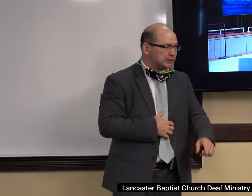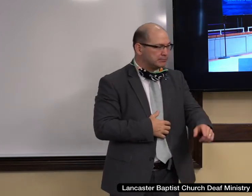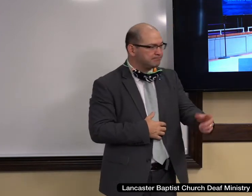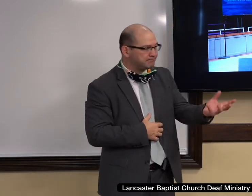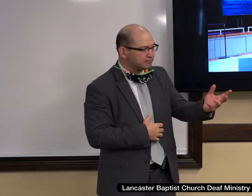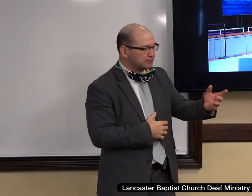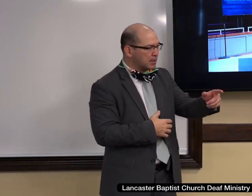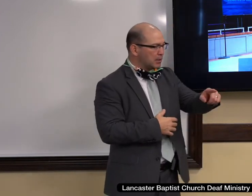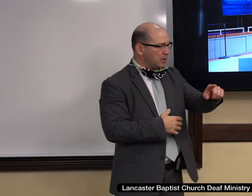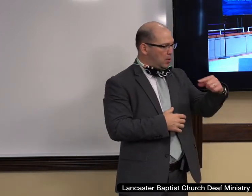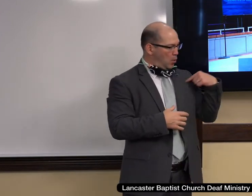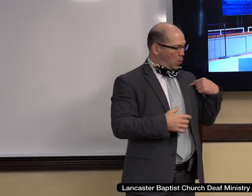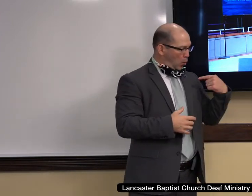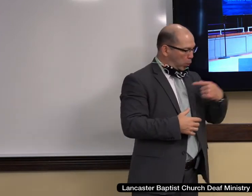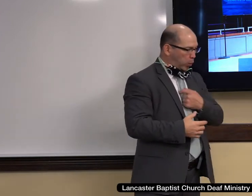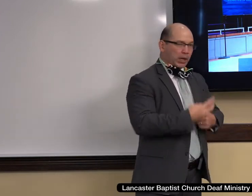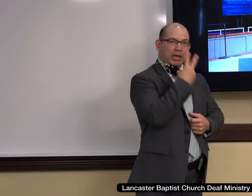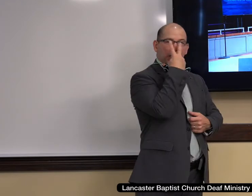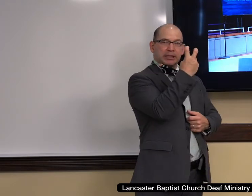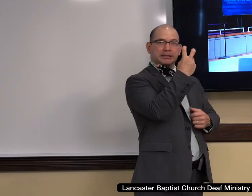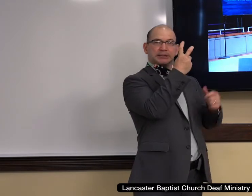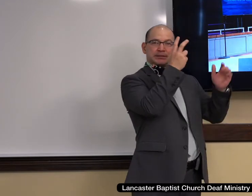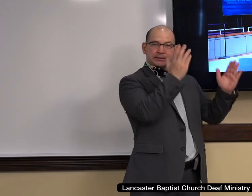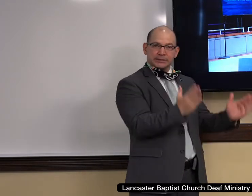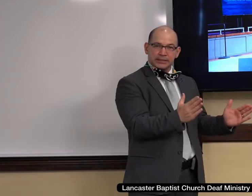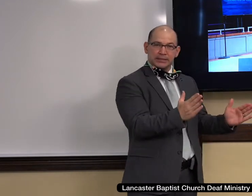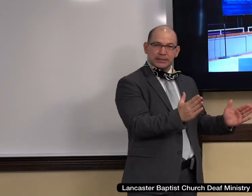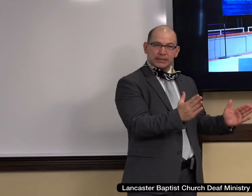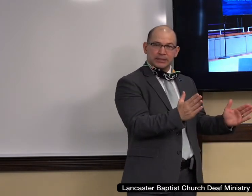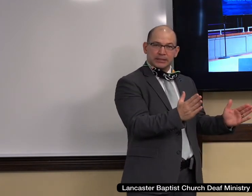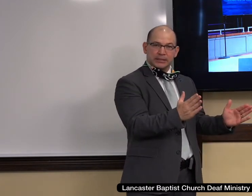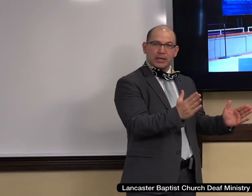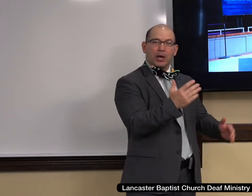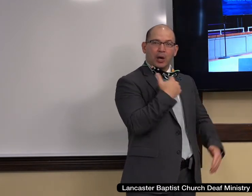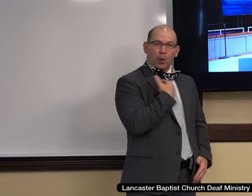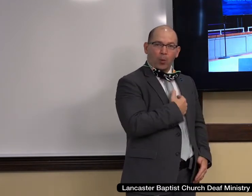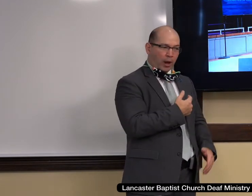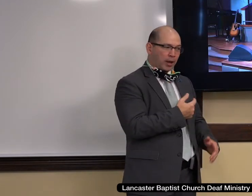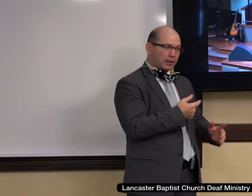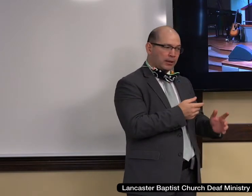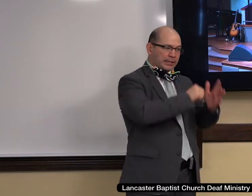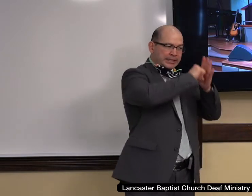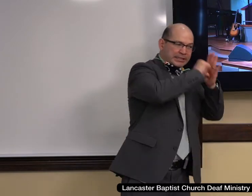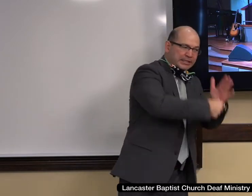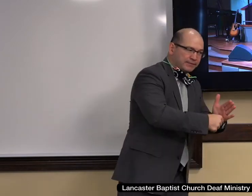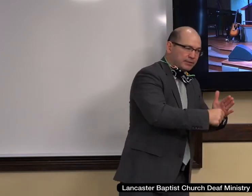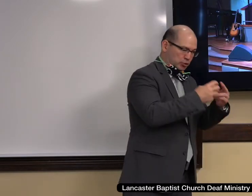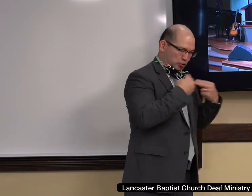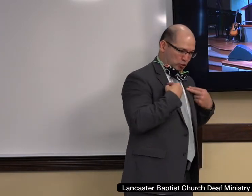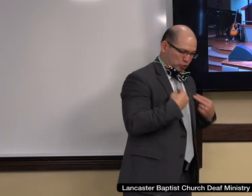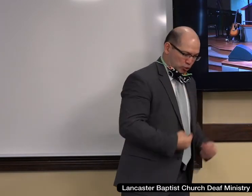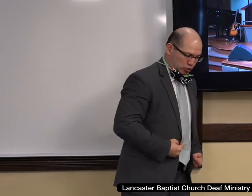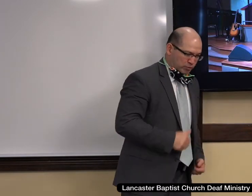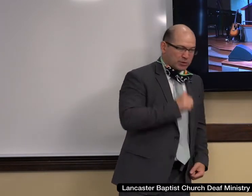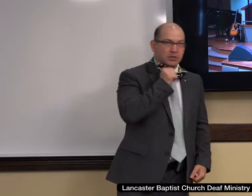we begin with humans, not God. Nature, not deity.